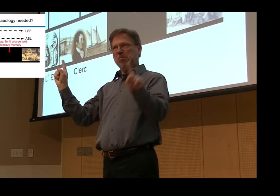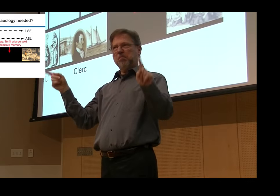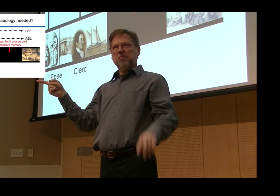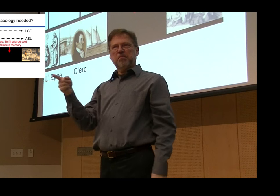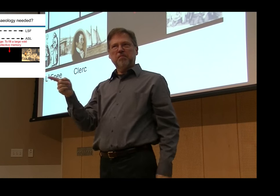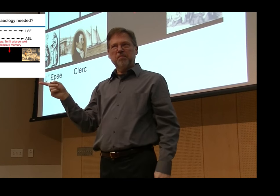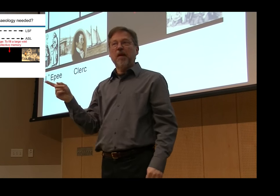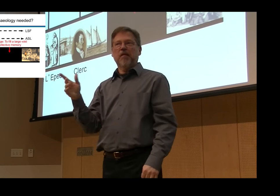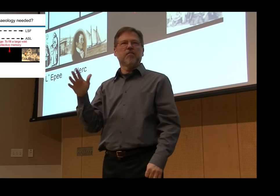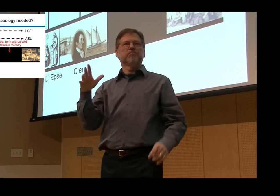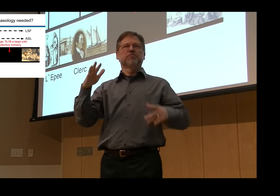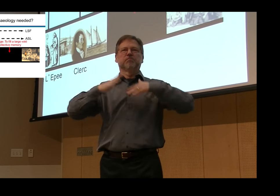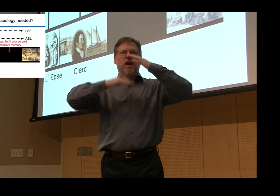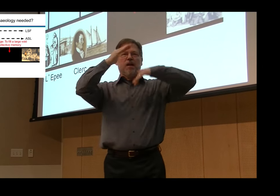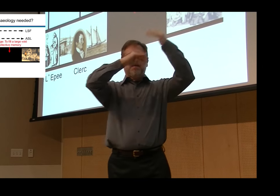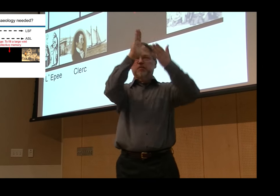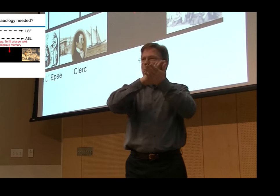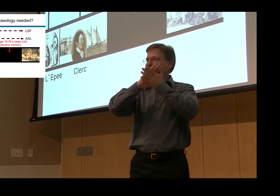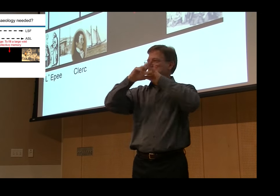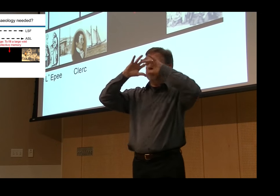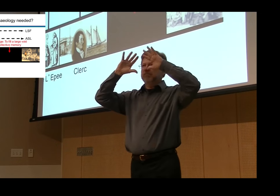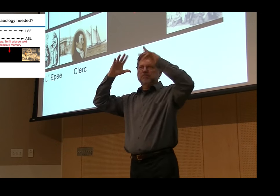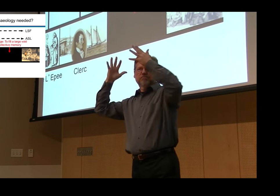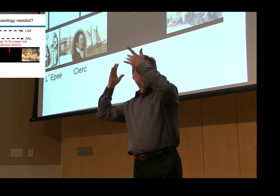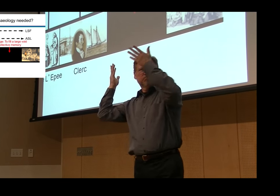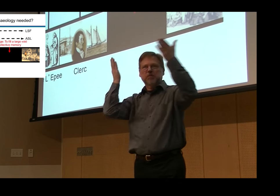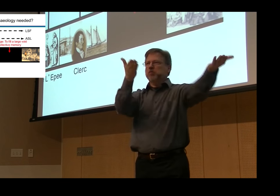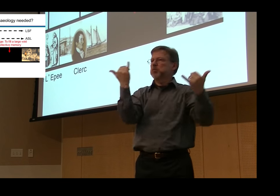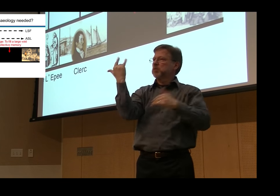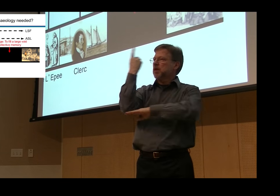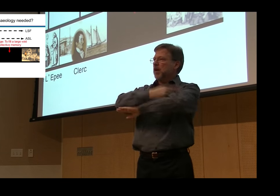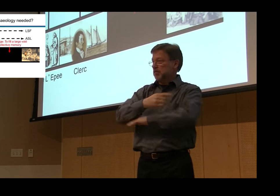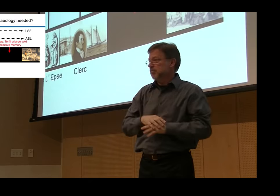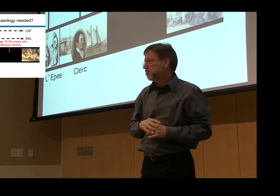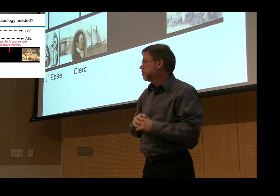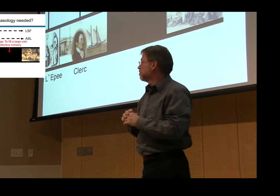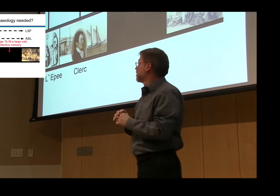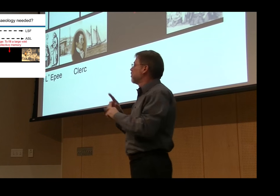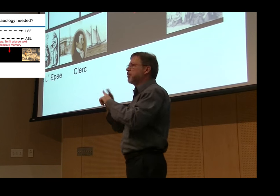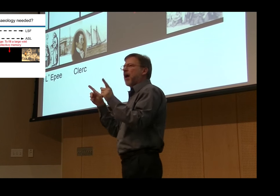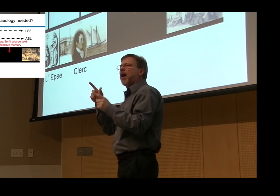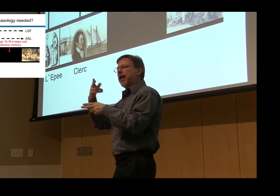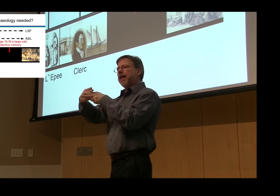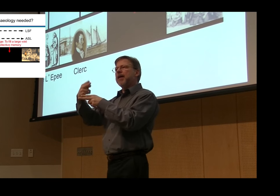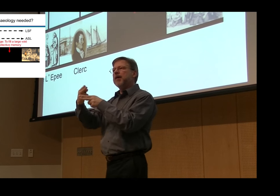discovering those two deaf young women, sisters, who actually